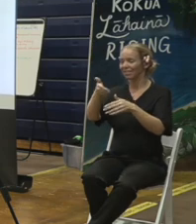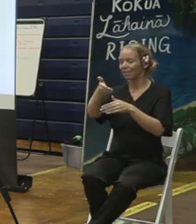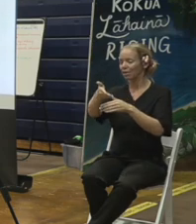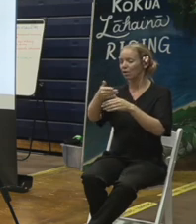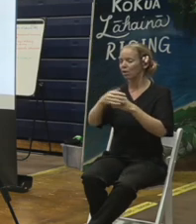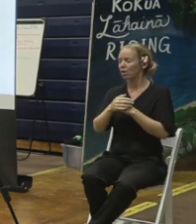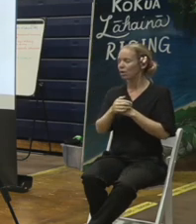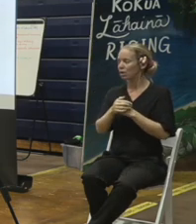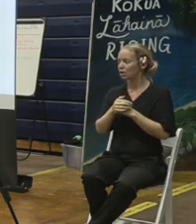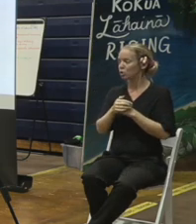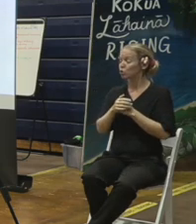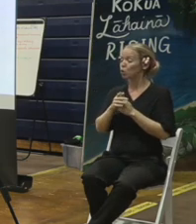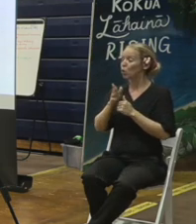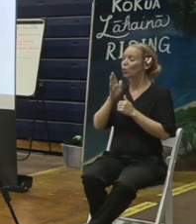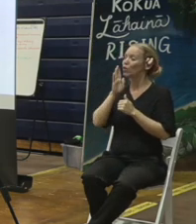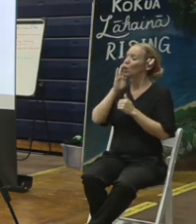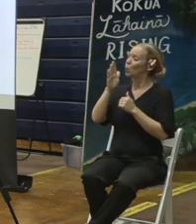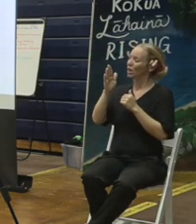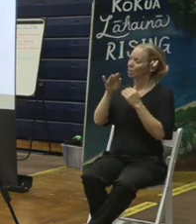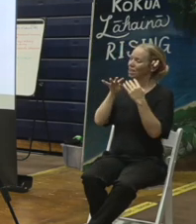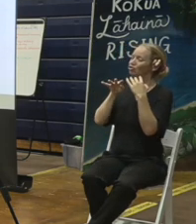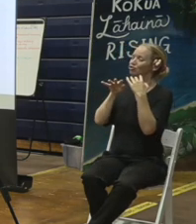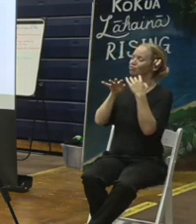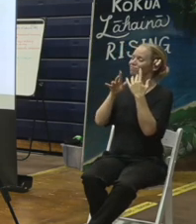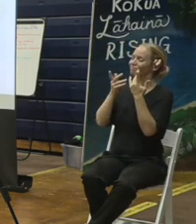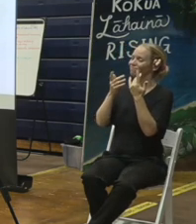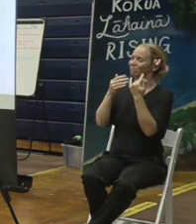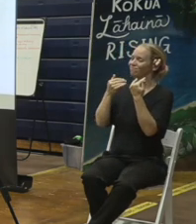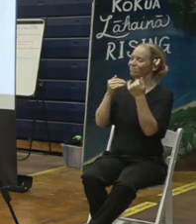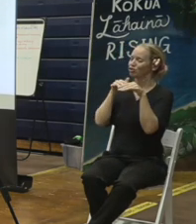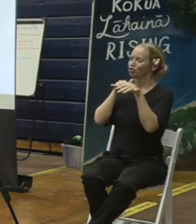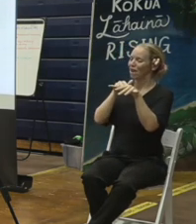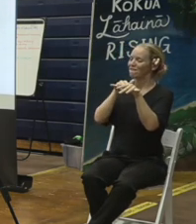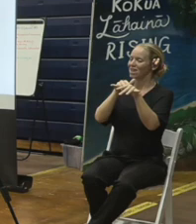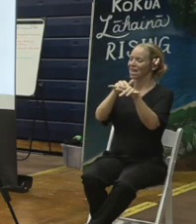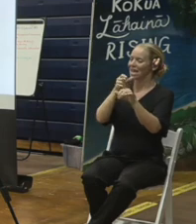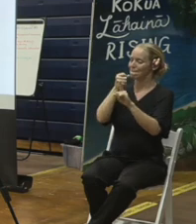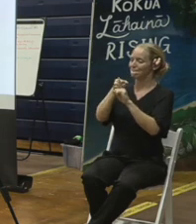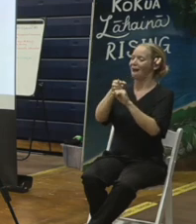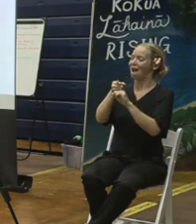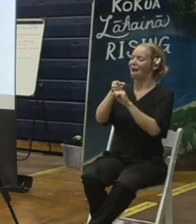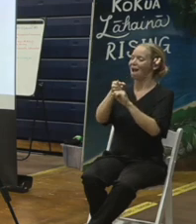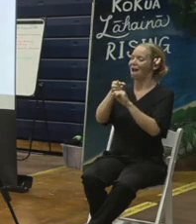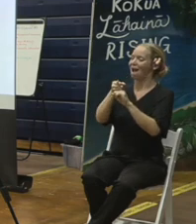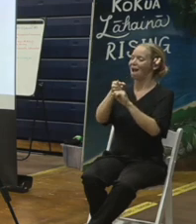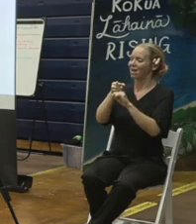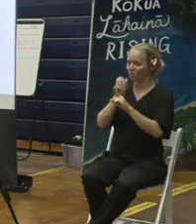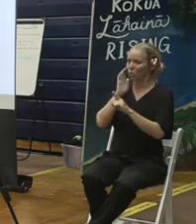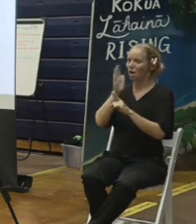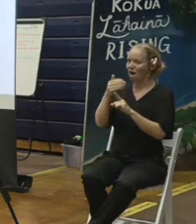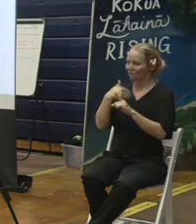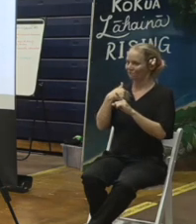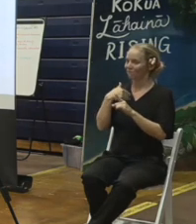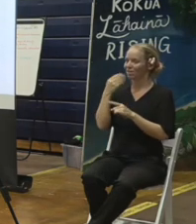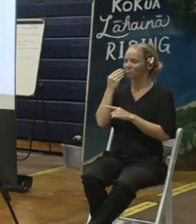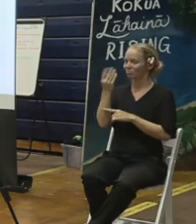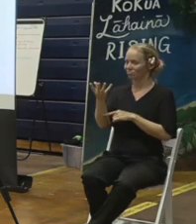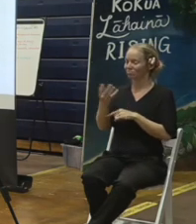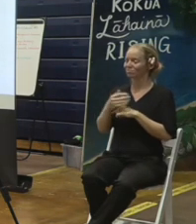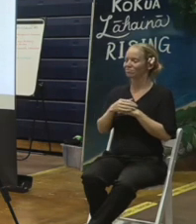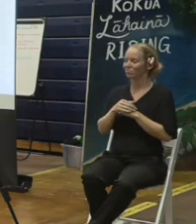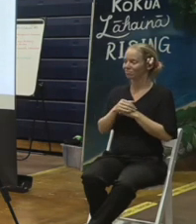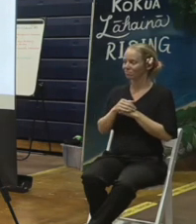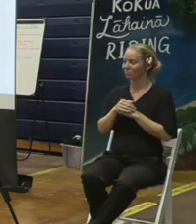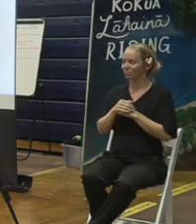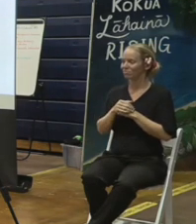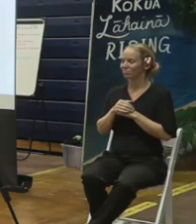will be a traffic impact at that particular location. We will establish a light that will be manually operated, and